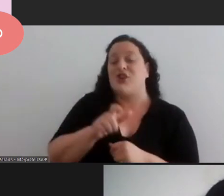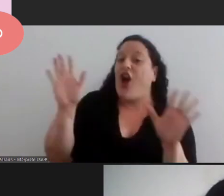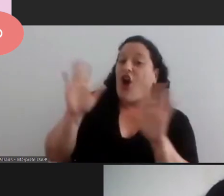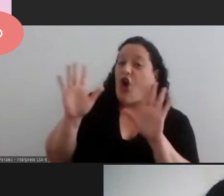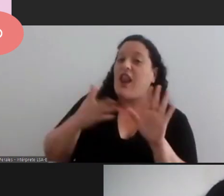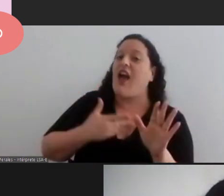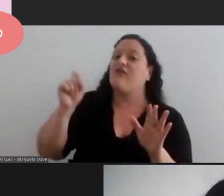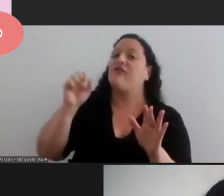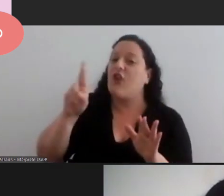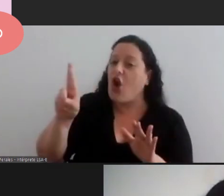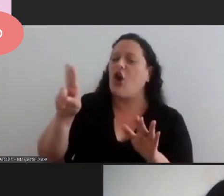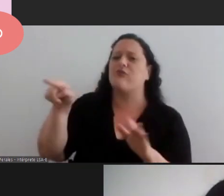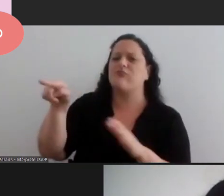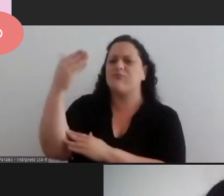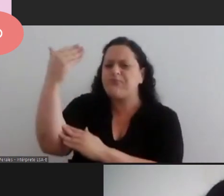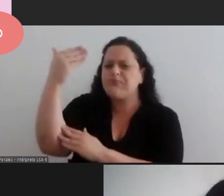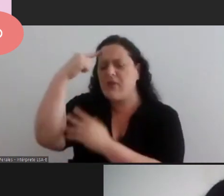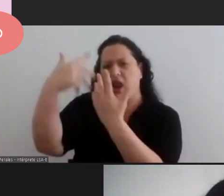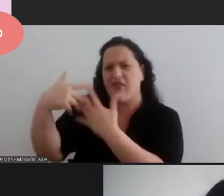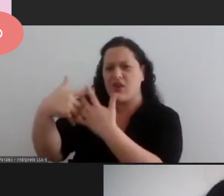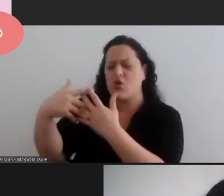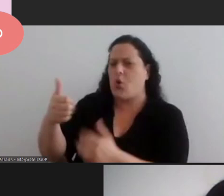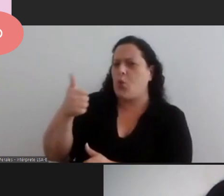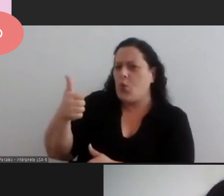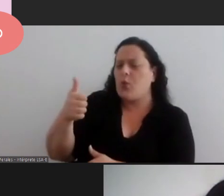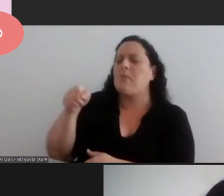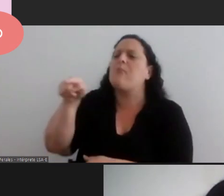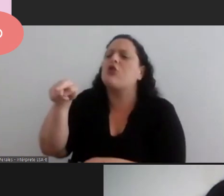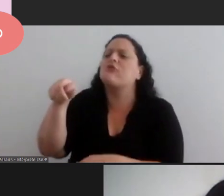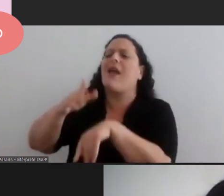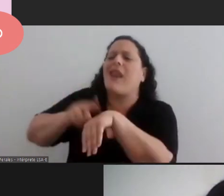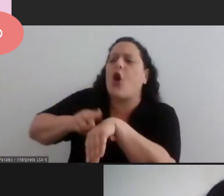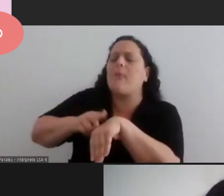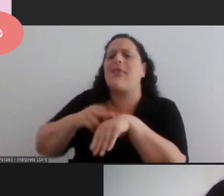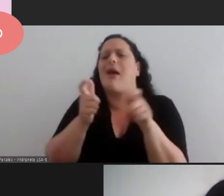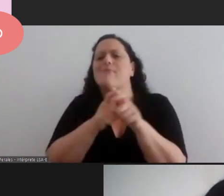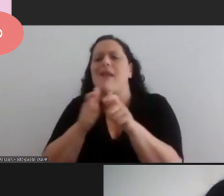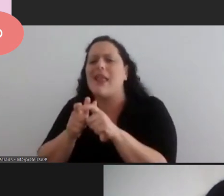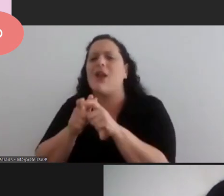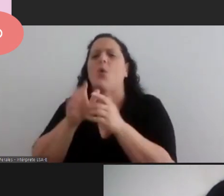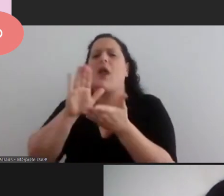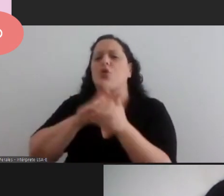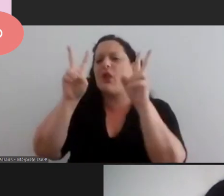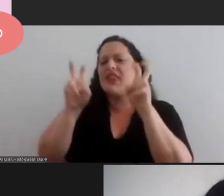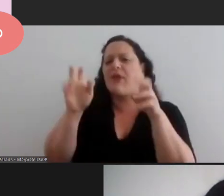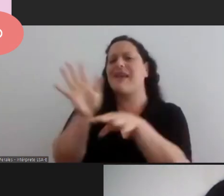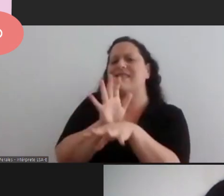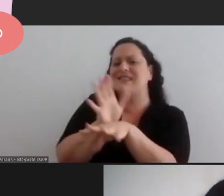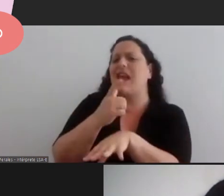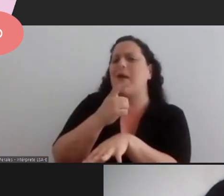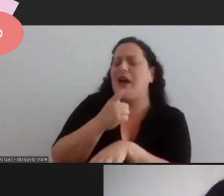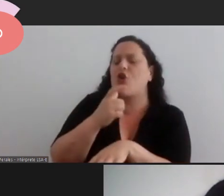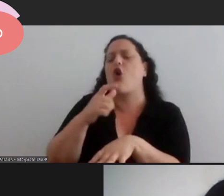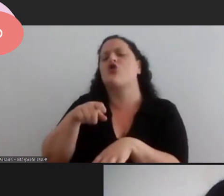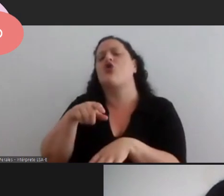what films or shorts can you recommend to rethink cinema of color or